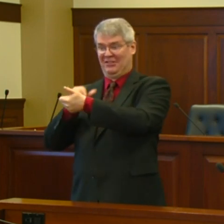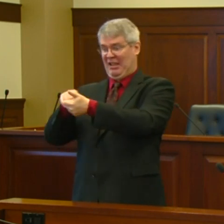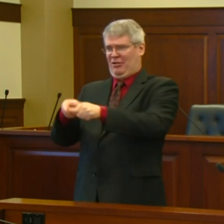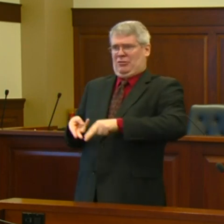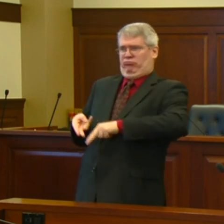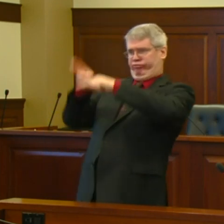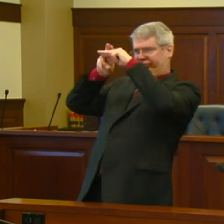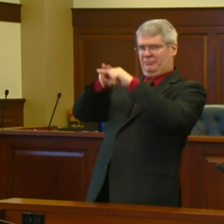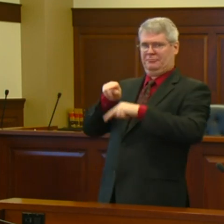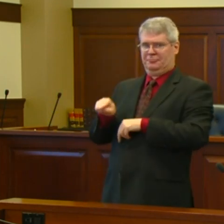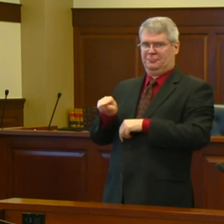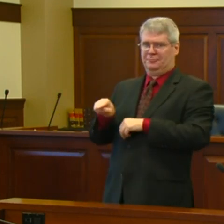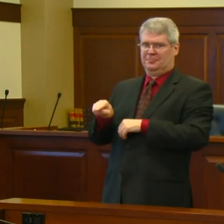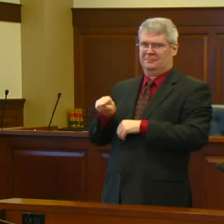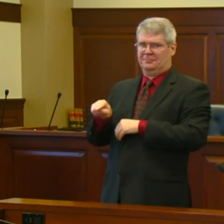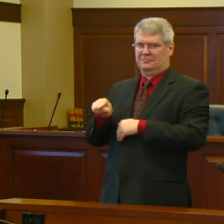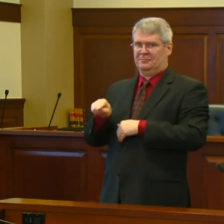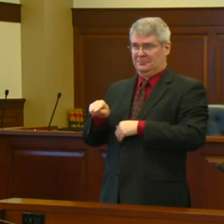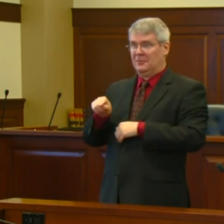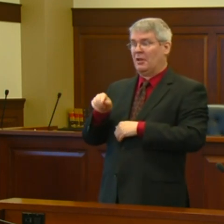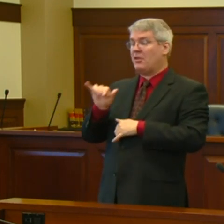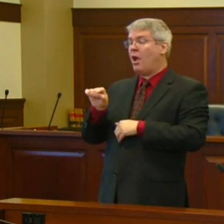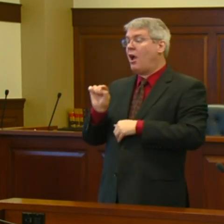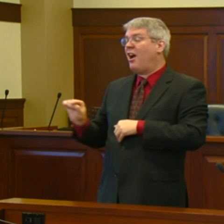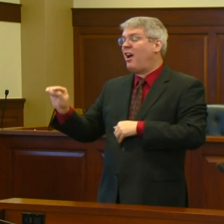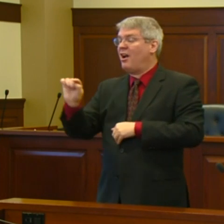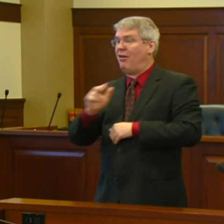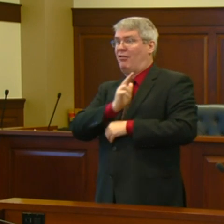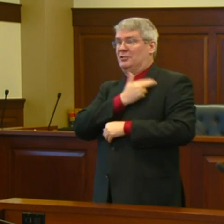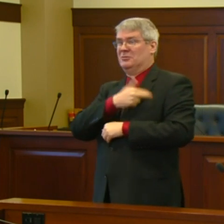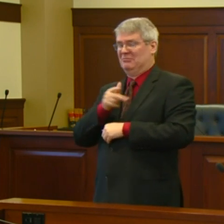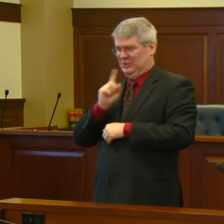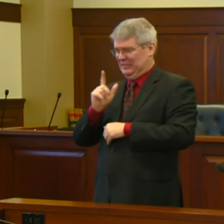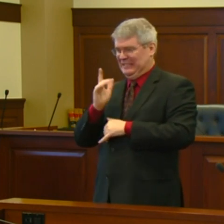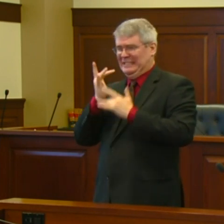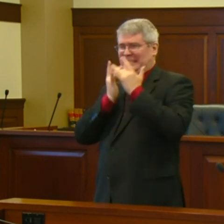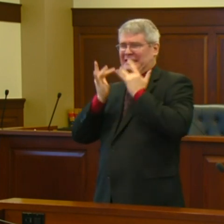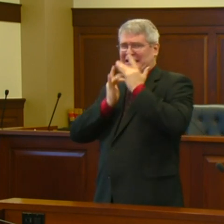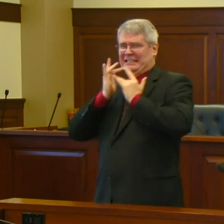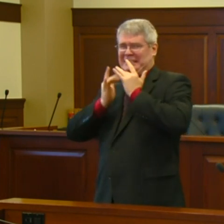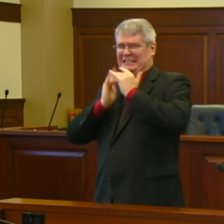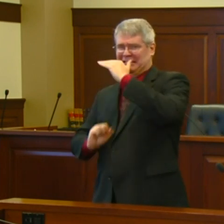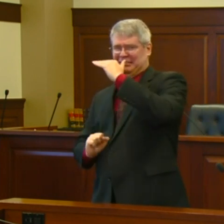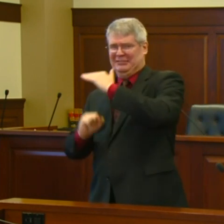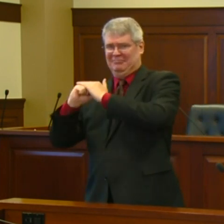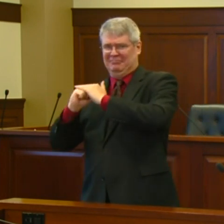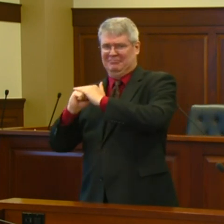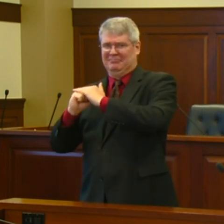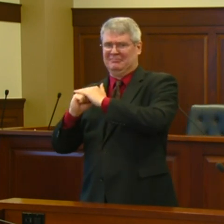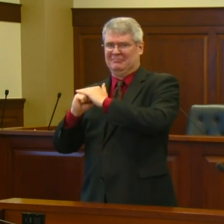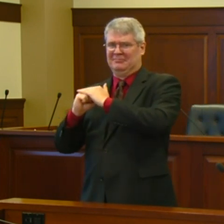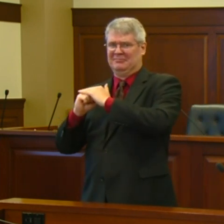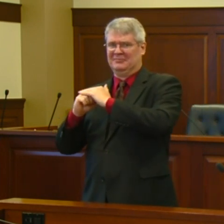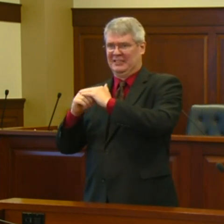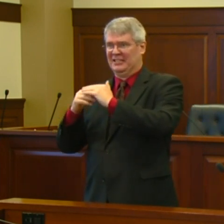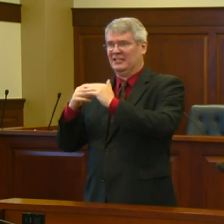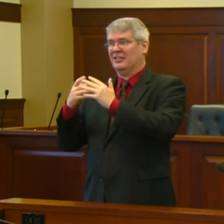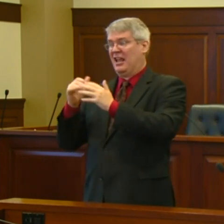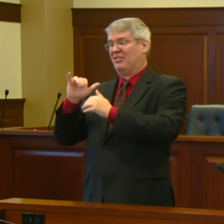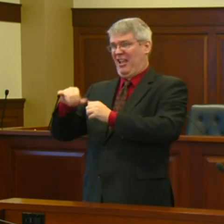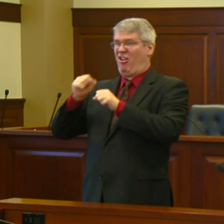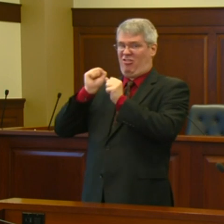Something that would have had a devastating effect on our lives and our economy. The most effective way